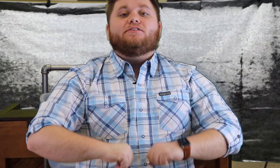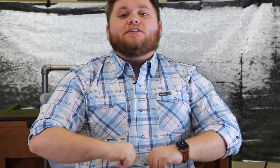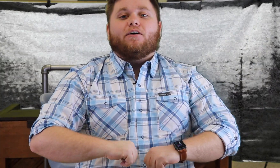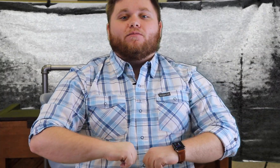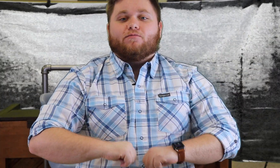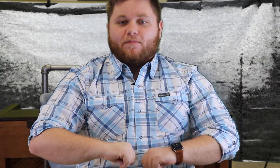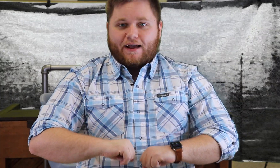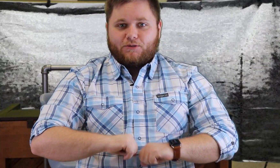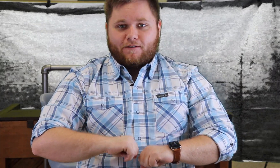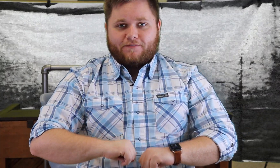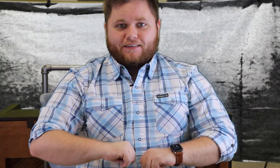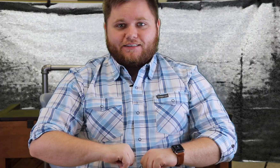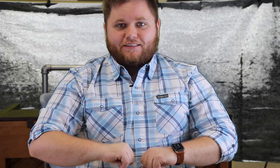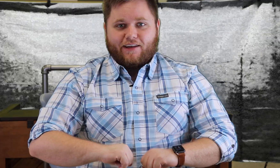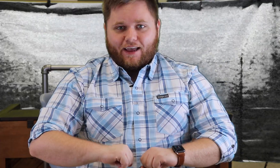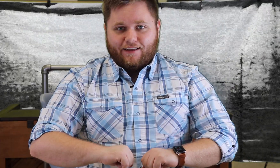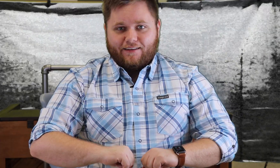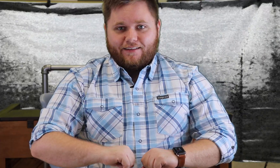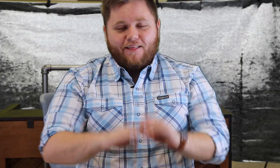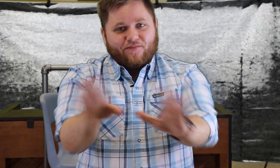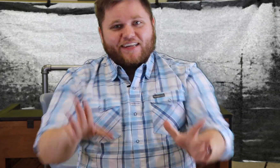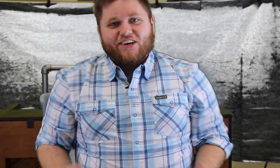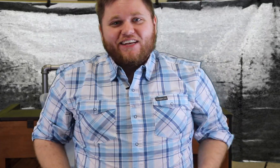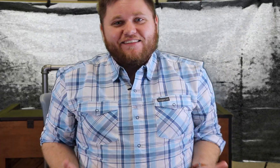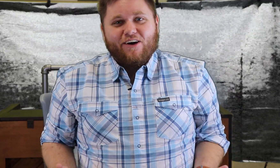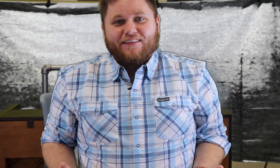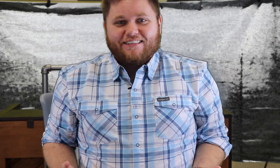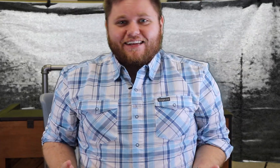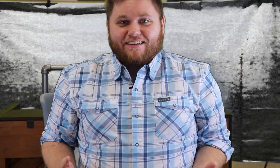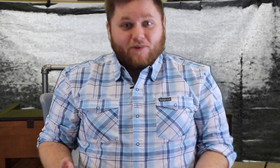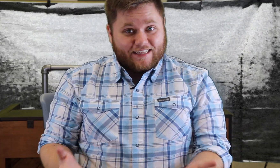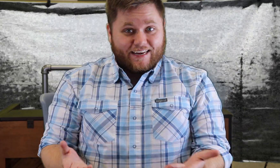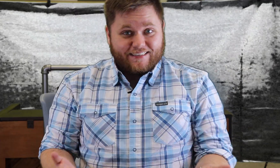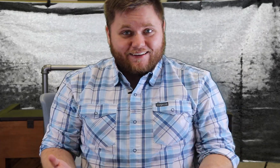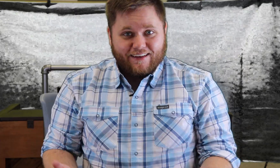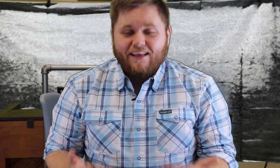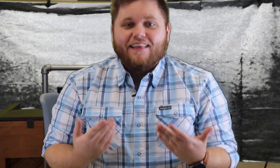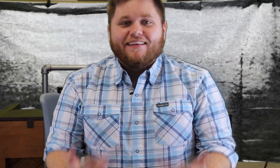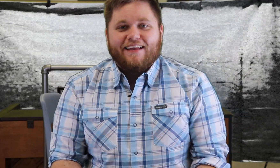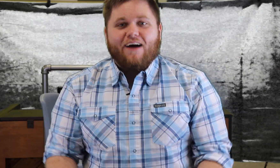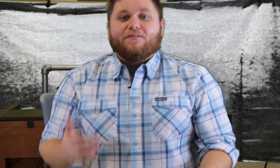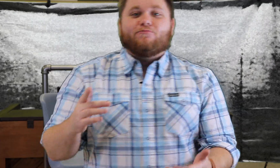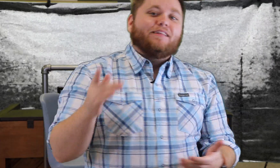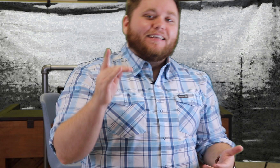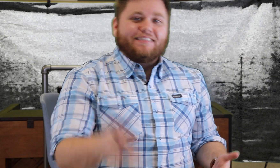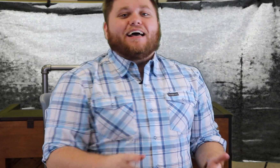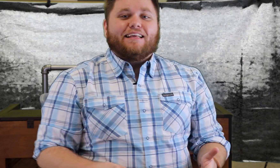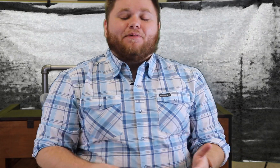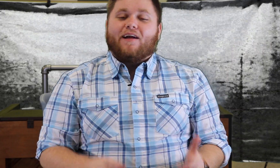do we're back to our fist okay that's all you need to know in this lesson wasn't that easy now for the really exciting part